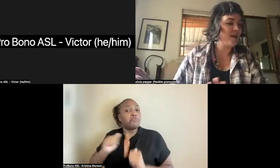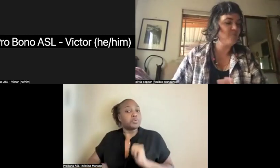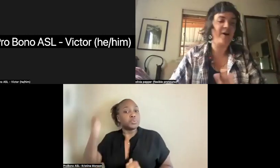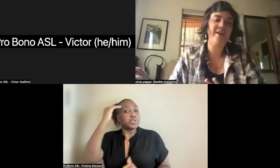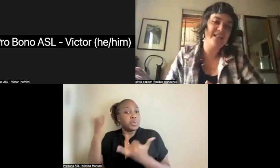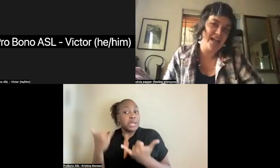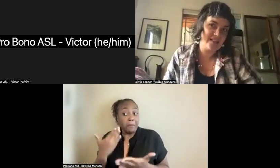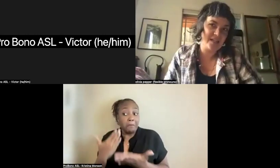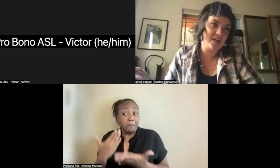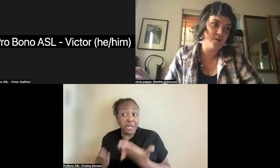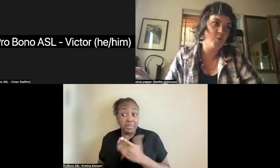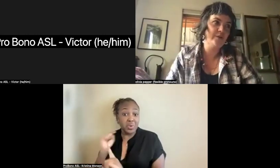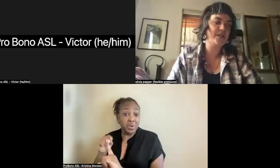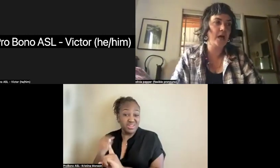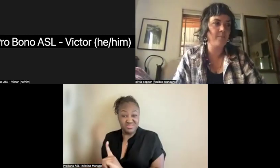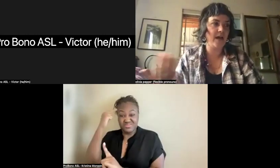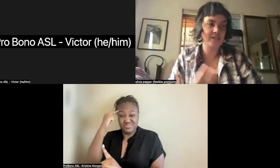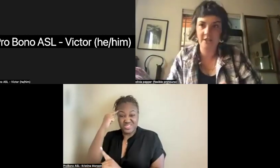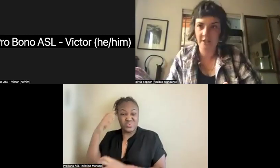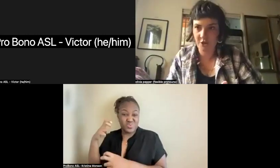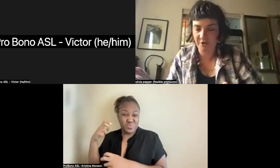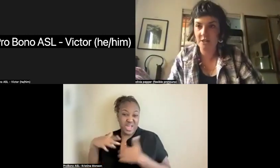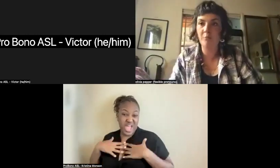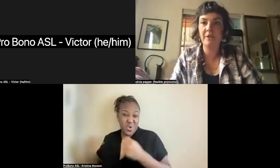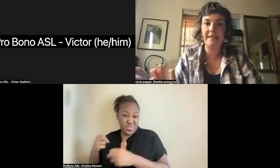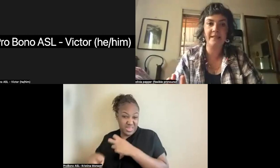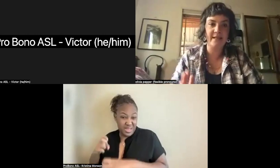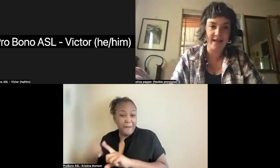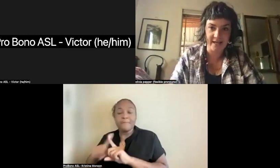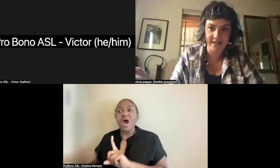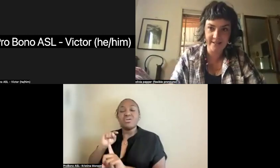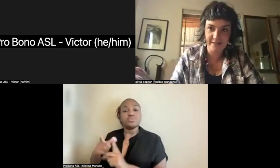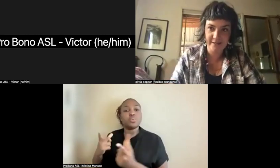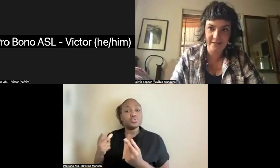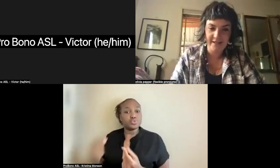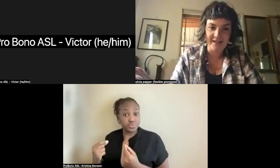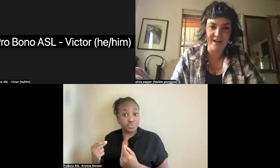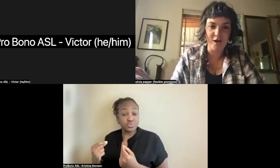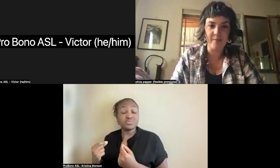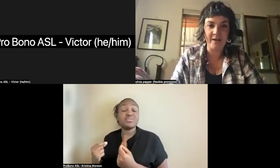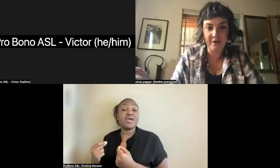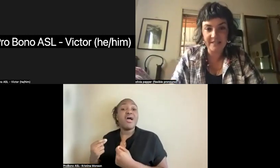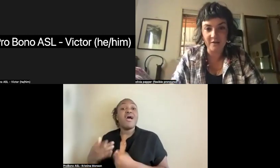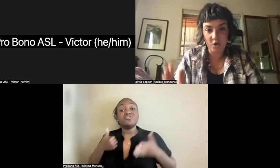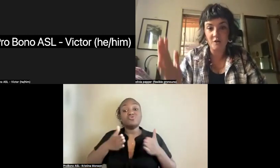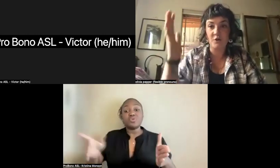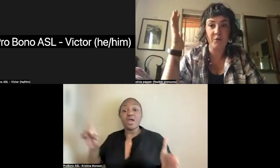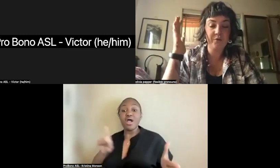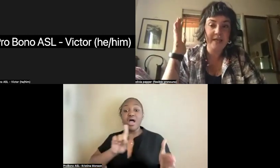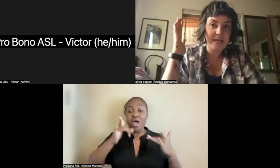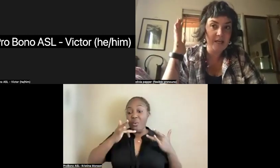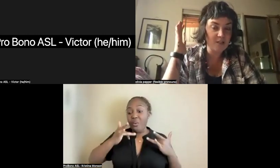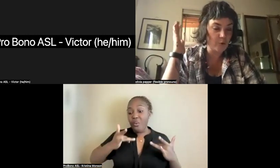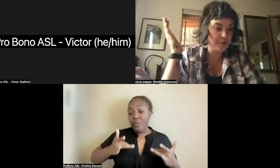but Baroness Elsa would come out into the street completely naked. And Baroness Elsa also,